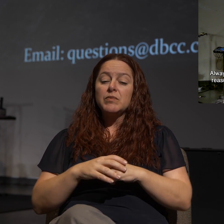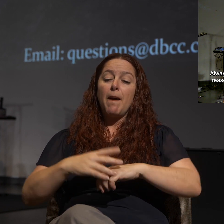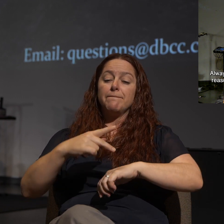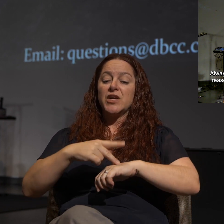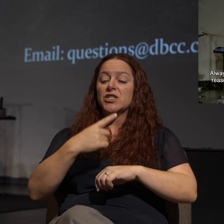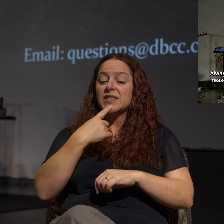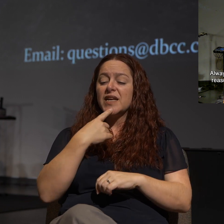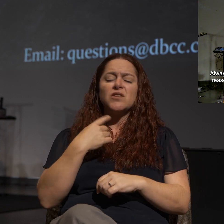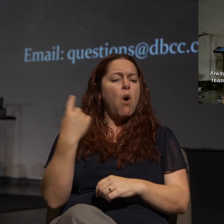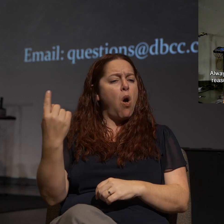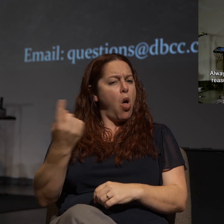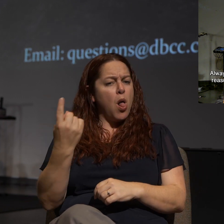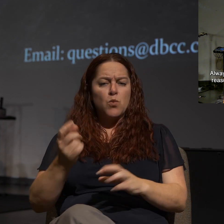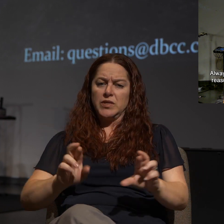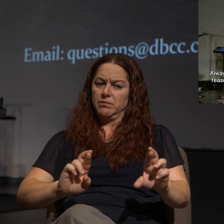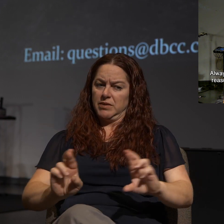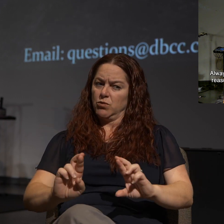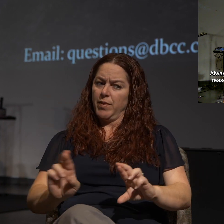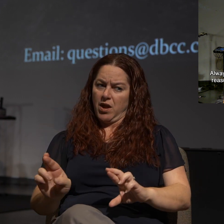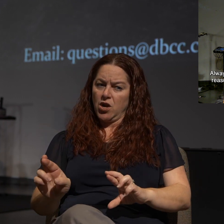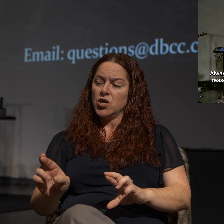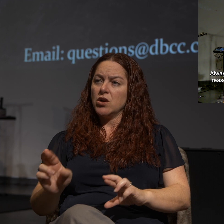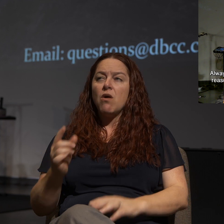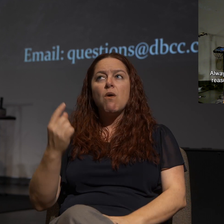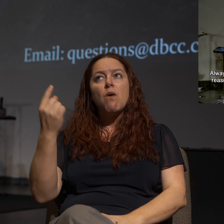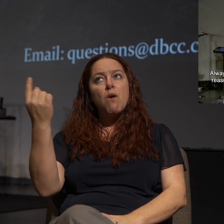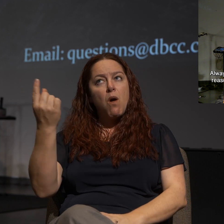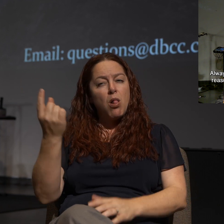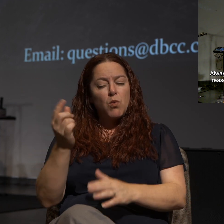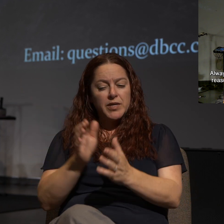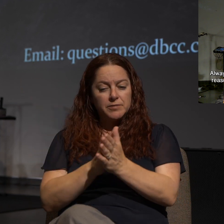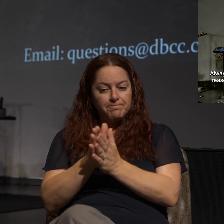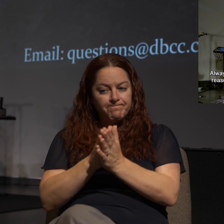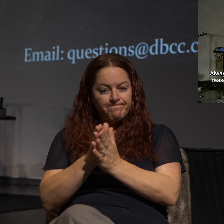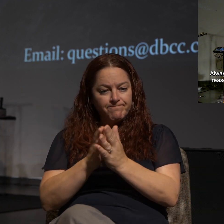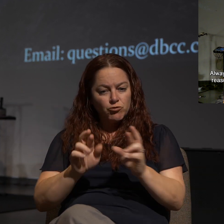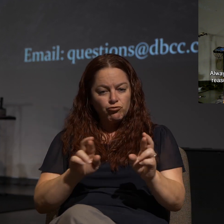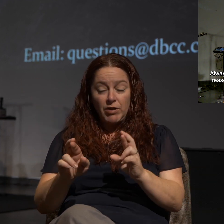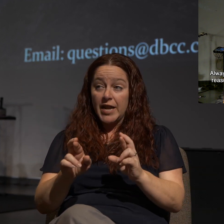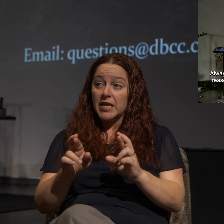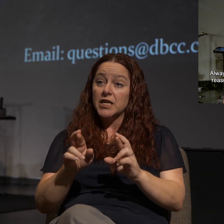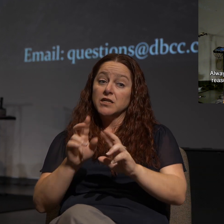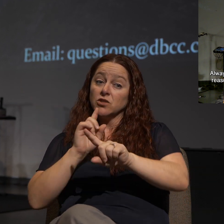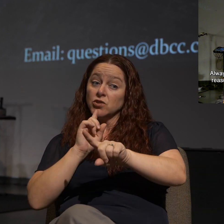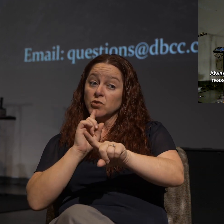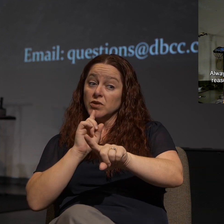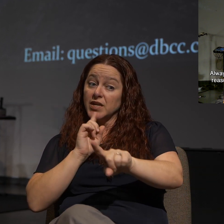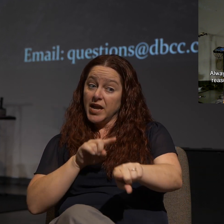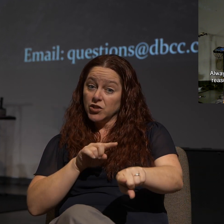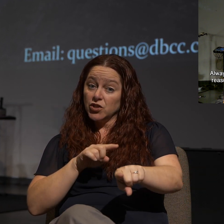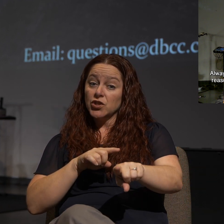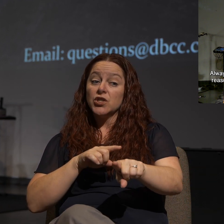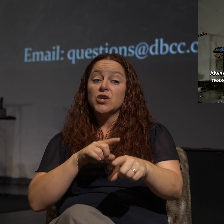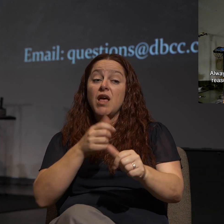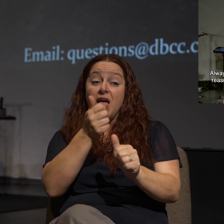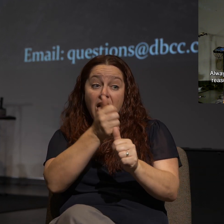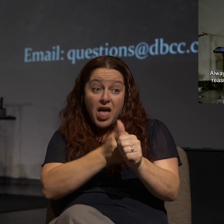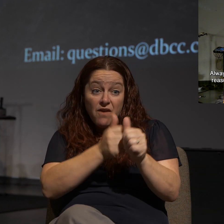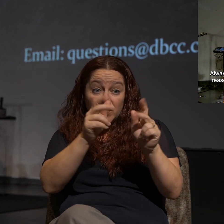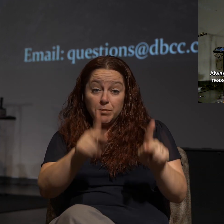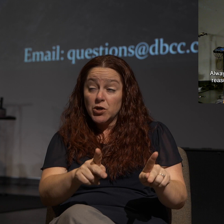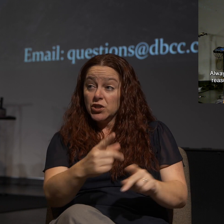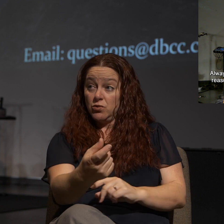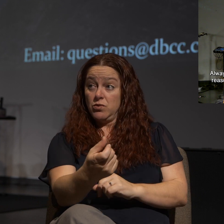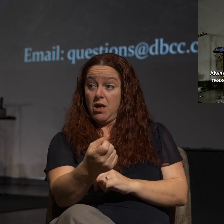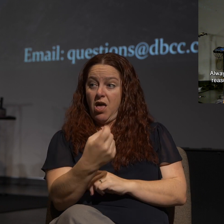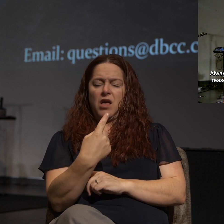in 1 Peter 3, Always be prepared, always be ready to give an answer to everyone who asks